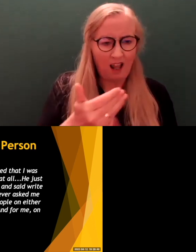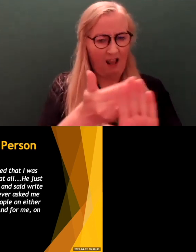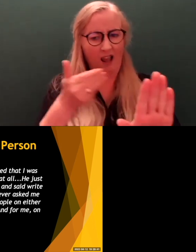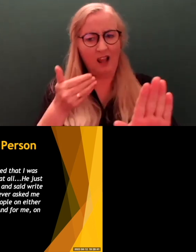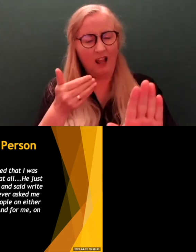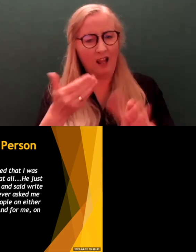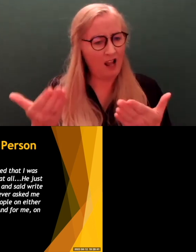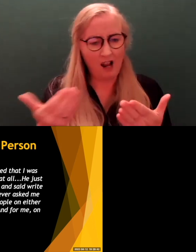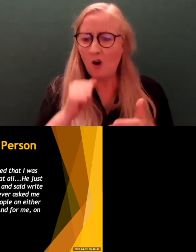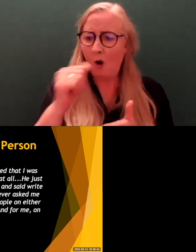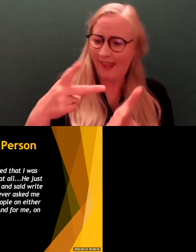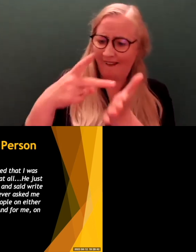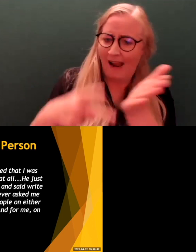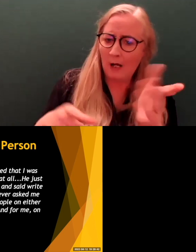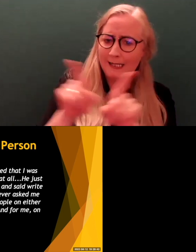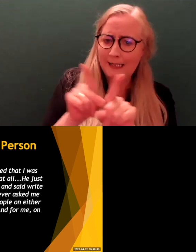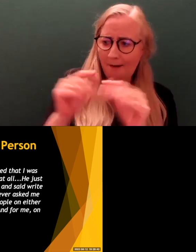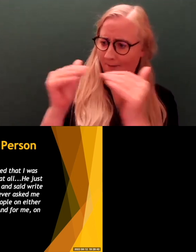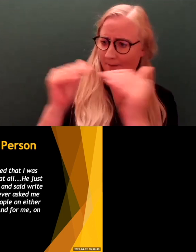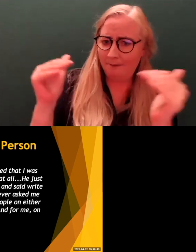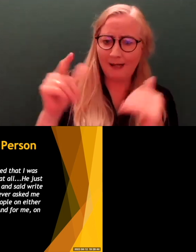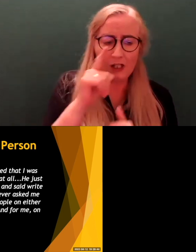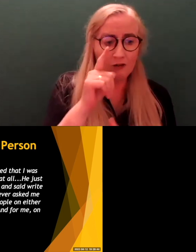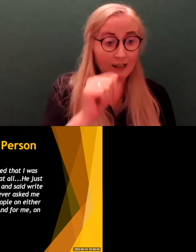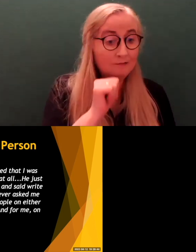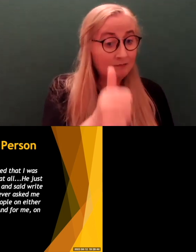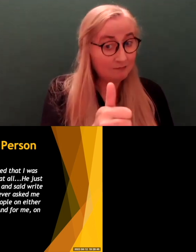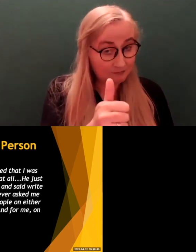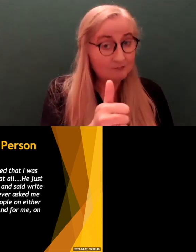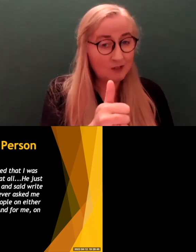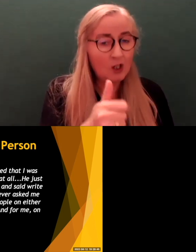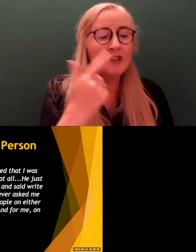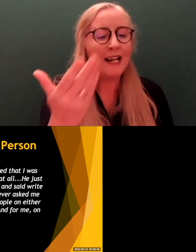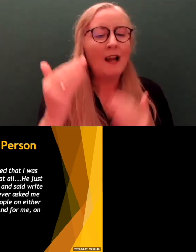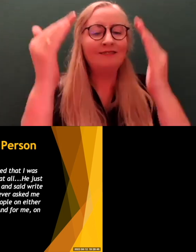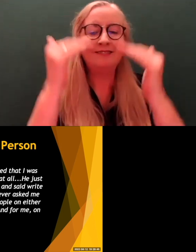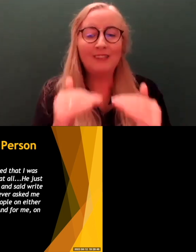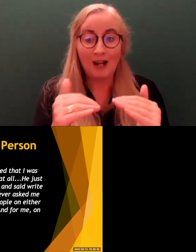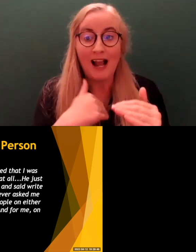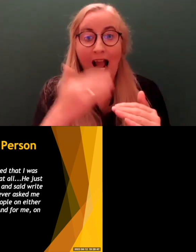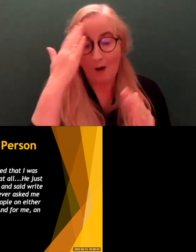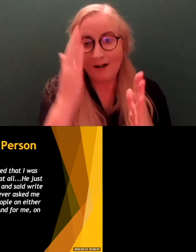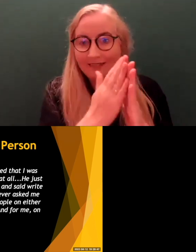valued in the same way that hearing people were. So I'm going to move on because I know I'm getting close to the half hour point now.